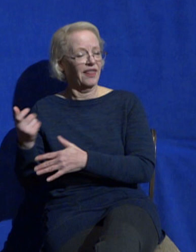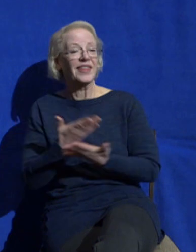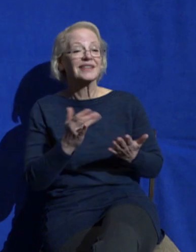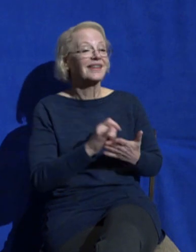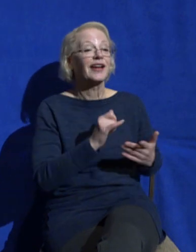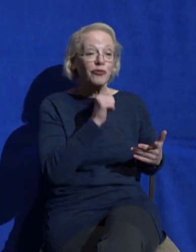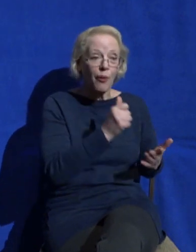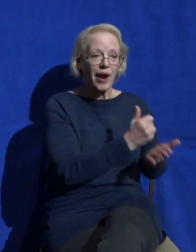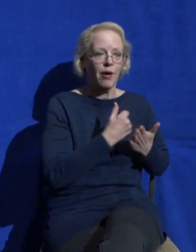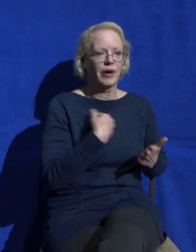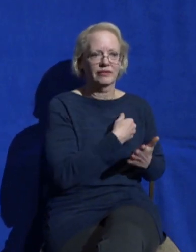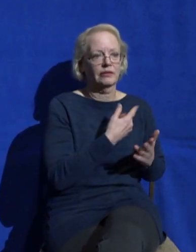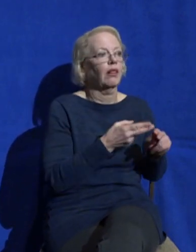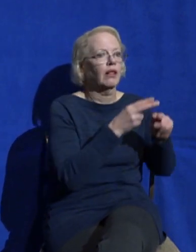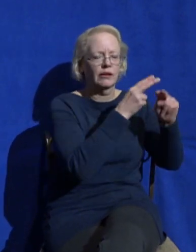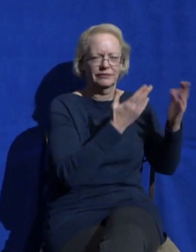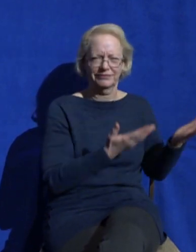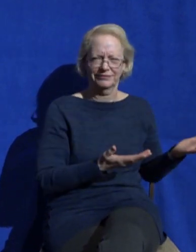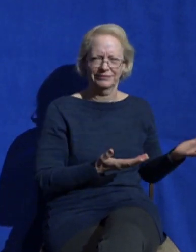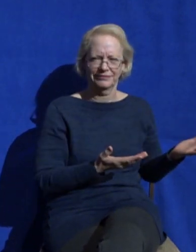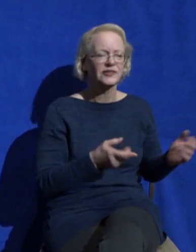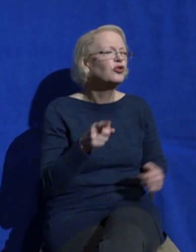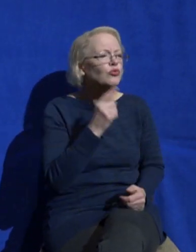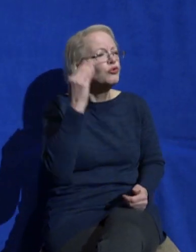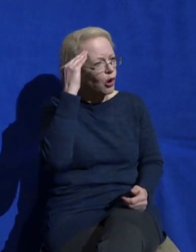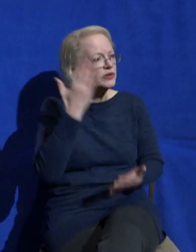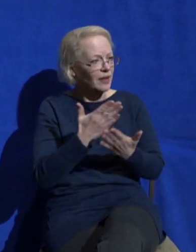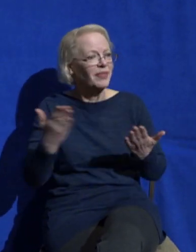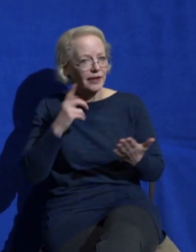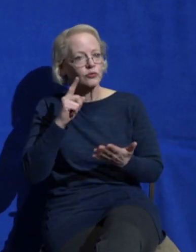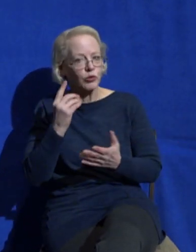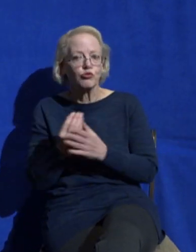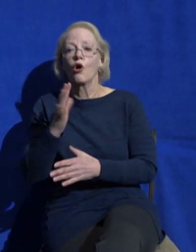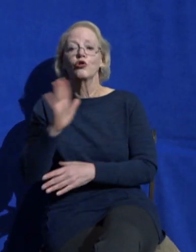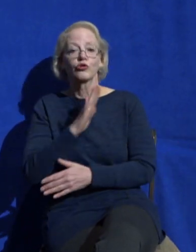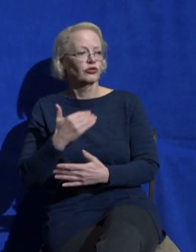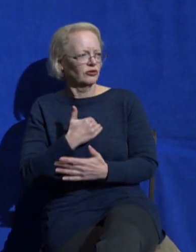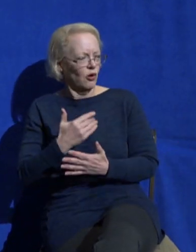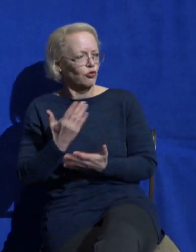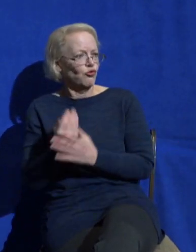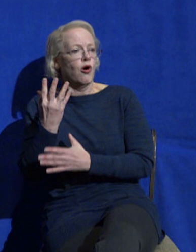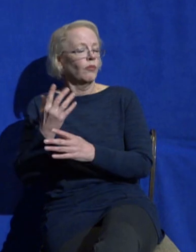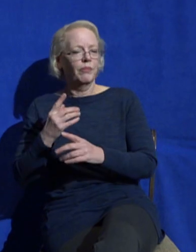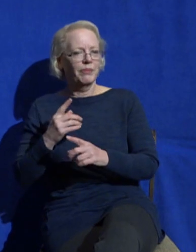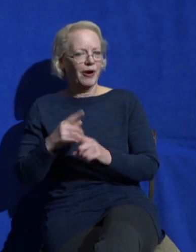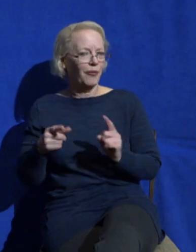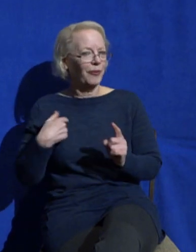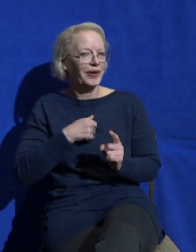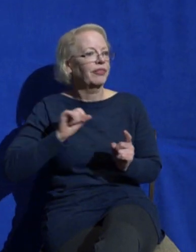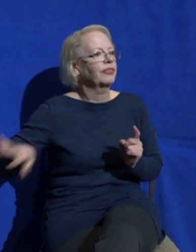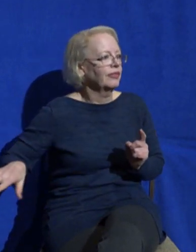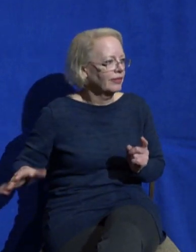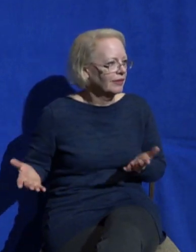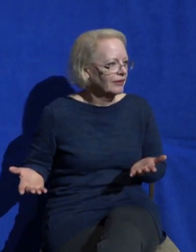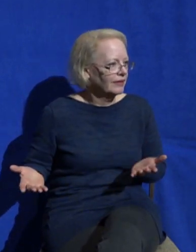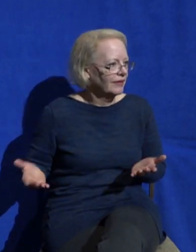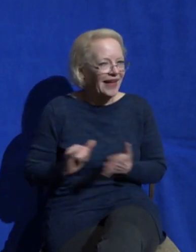You know it's the stuff that's actually better for your soul, but when you're over-busy, that's the stuff that's first to go rather than it being your first go-to.